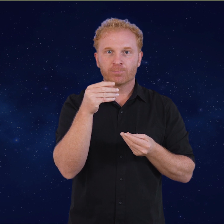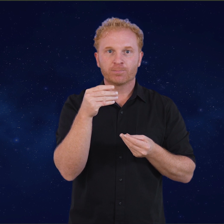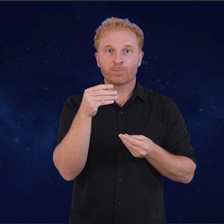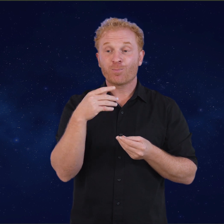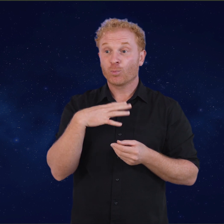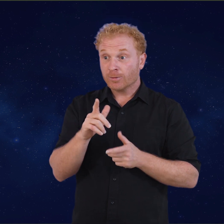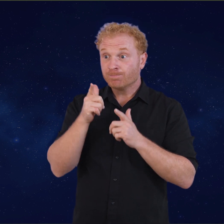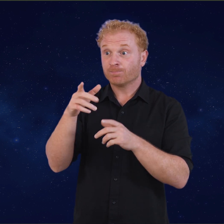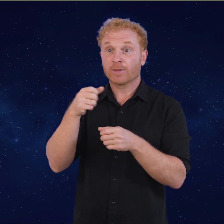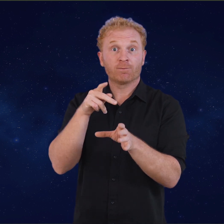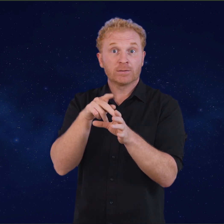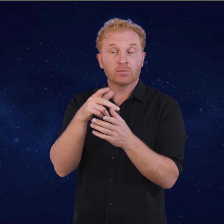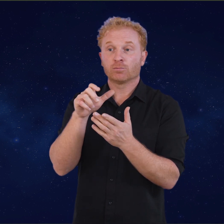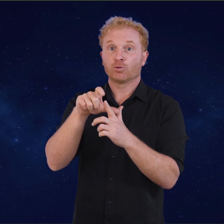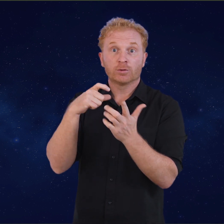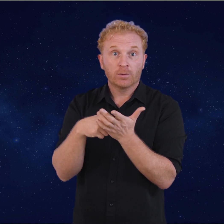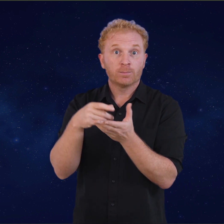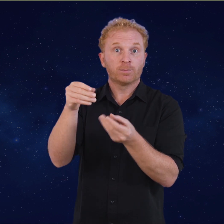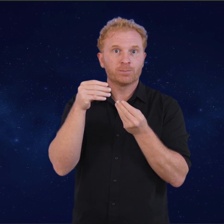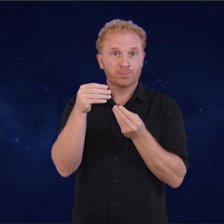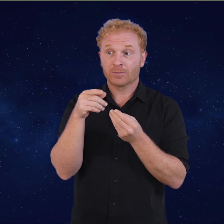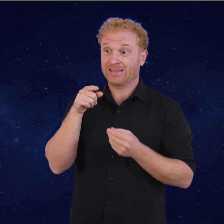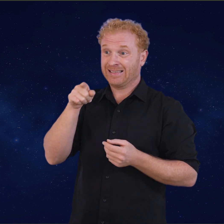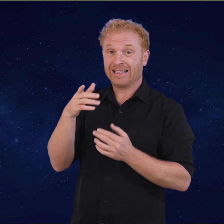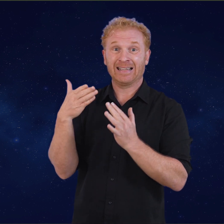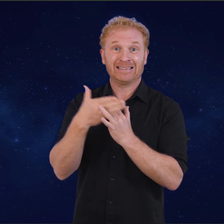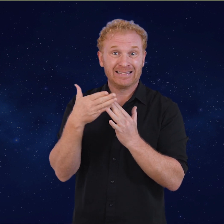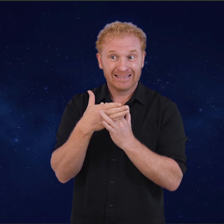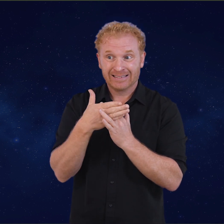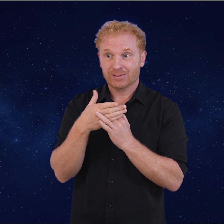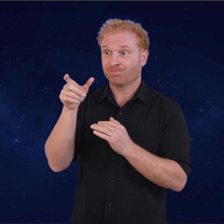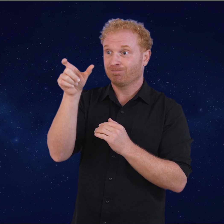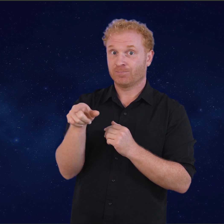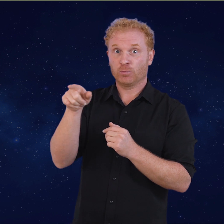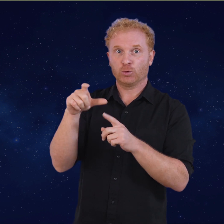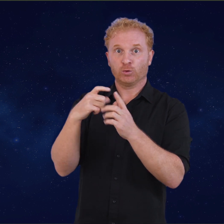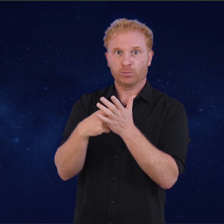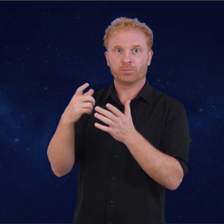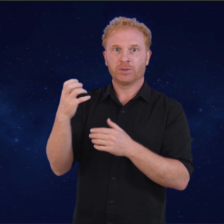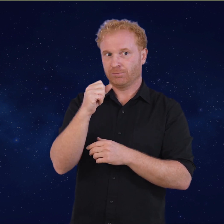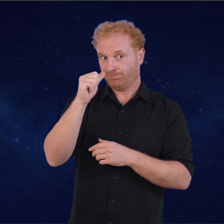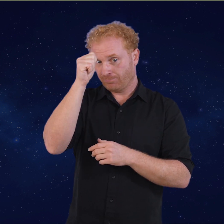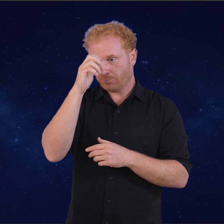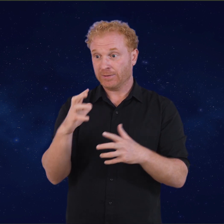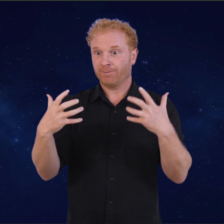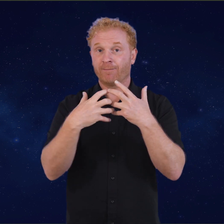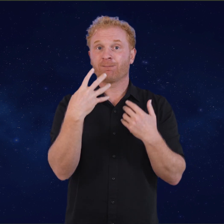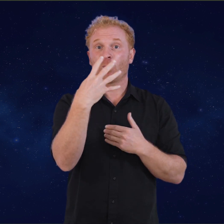In order to gain access to these psychedelics, a registered psychiatrist must have met four conditions.